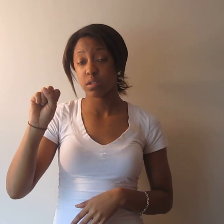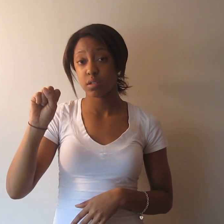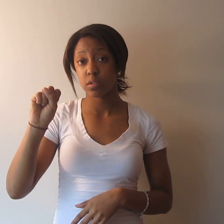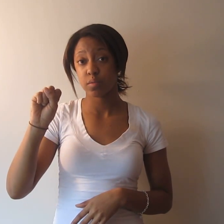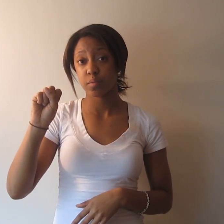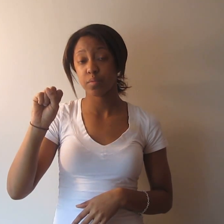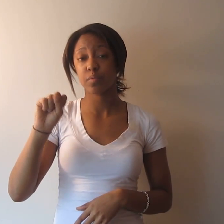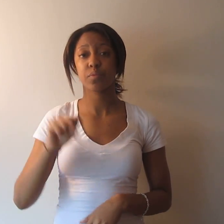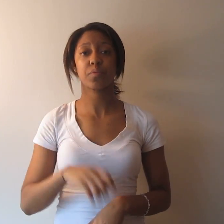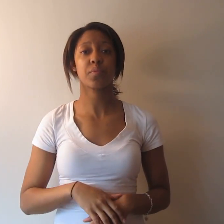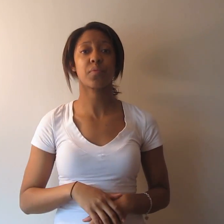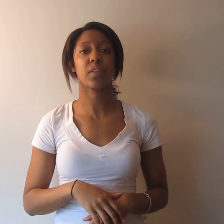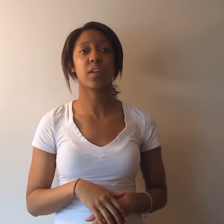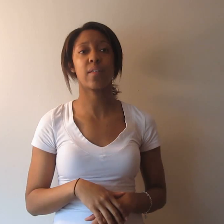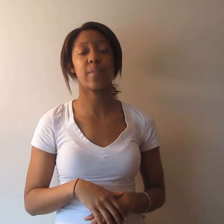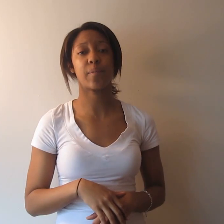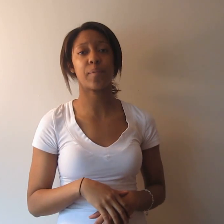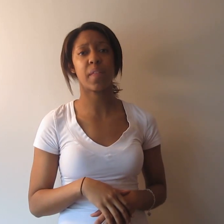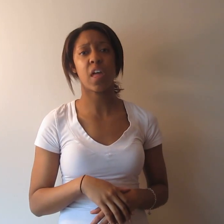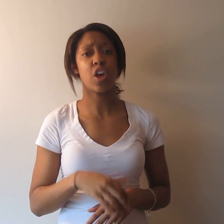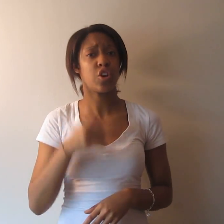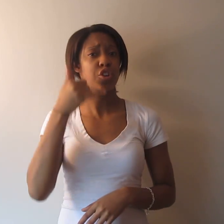There are telephones that have captioning, like CapTel.